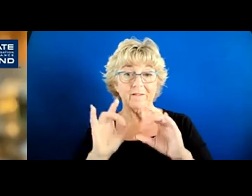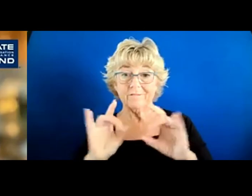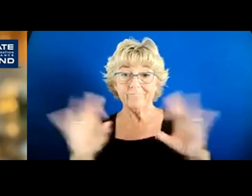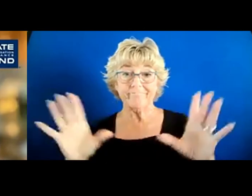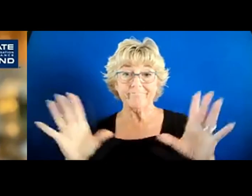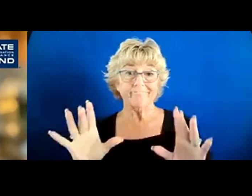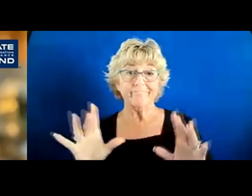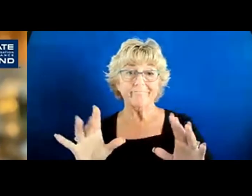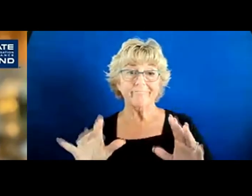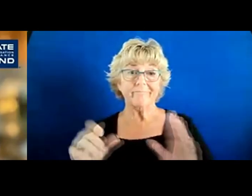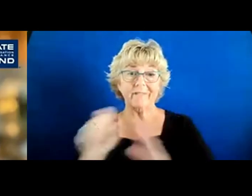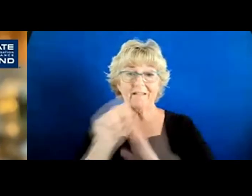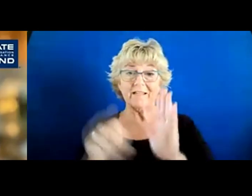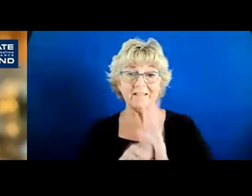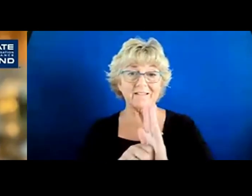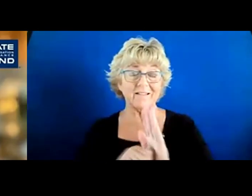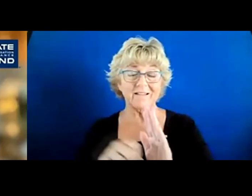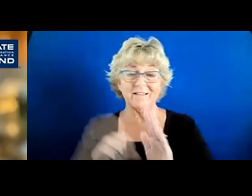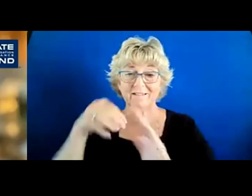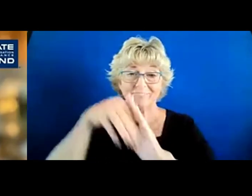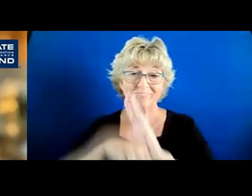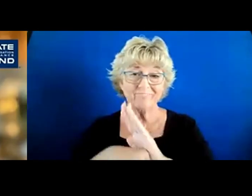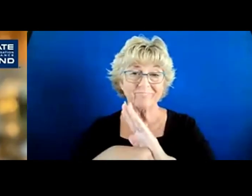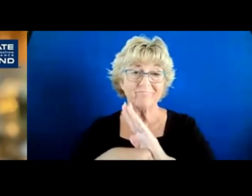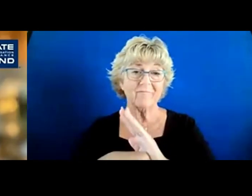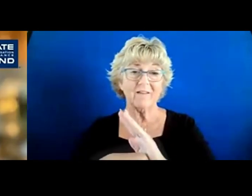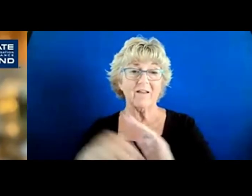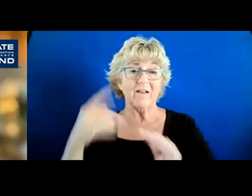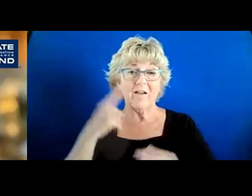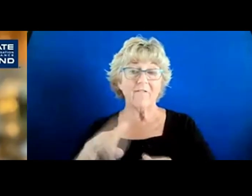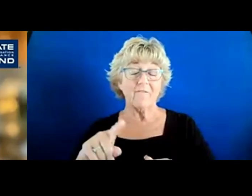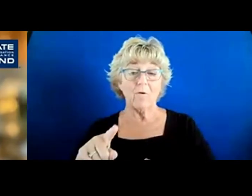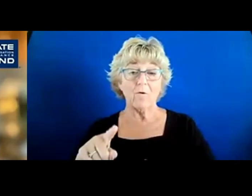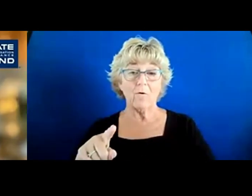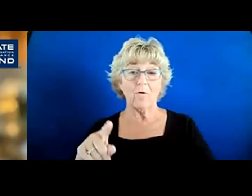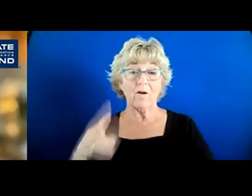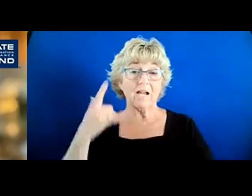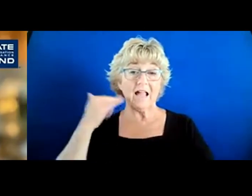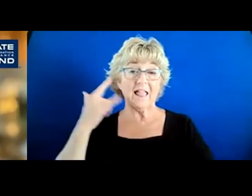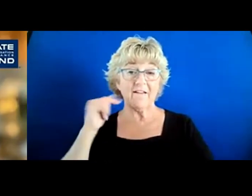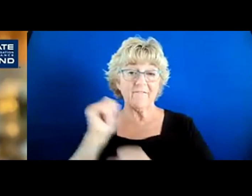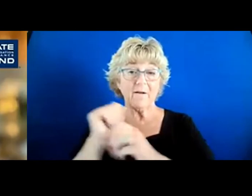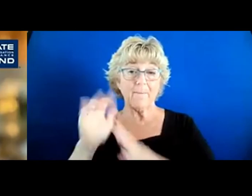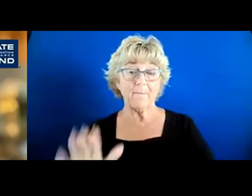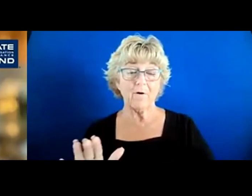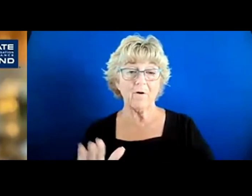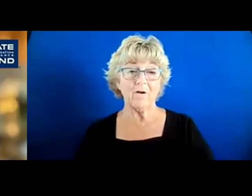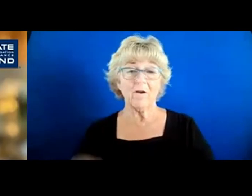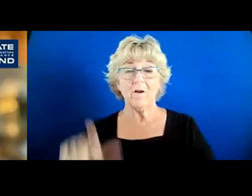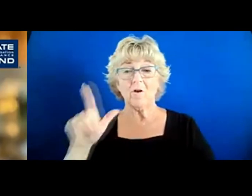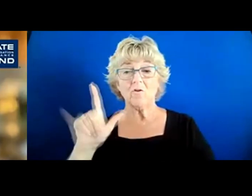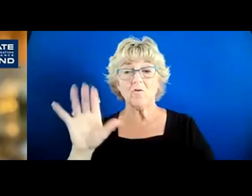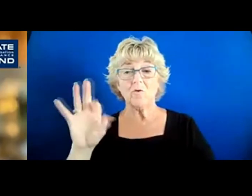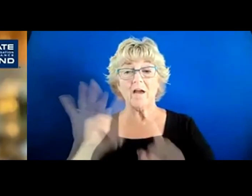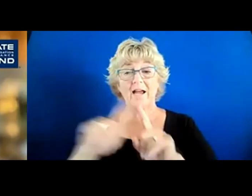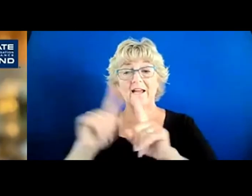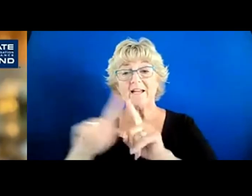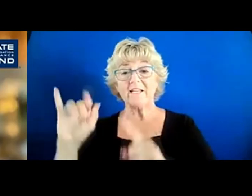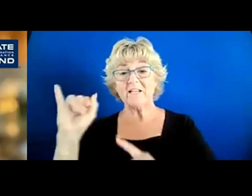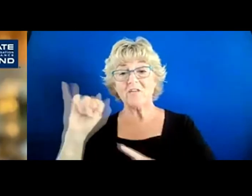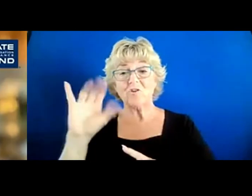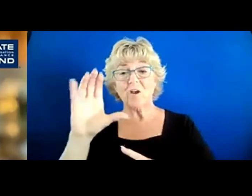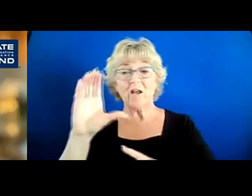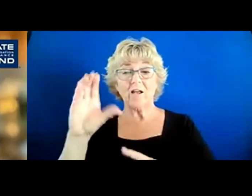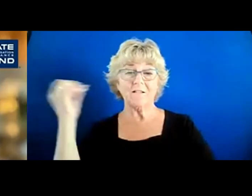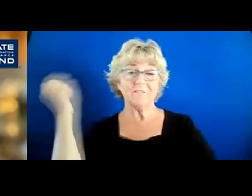exactly what it was supposed to do. And it had been there for California employers when 29 different insurance companies went out of business